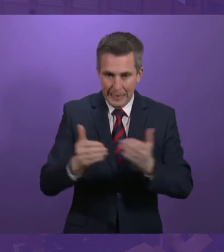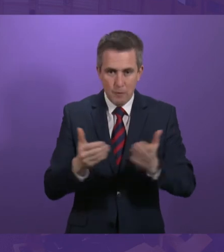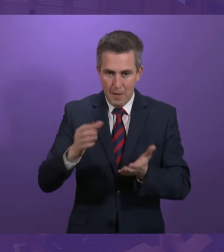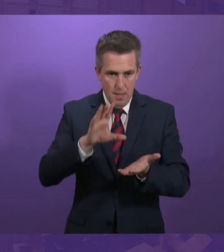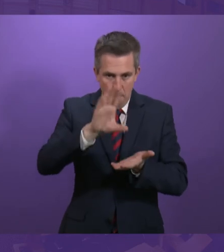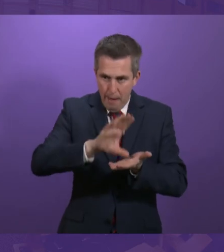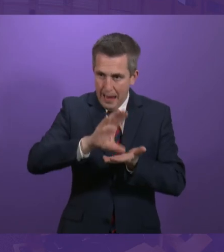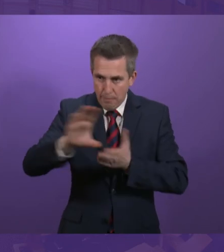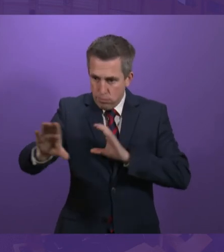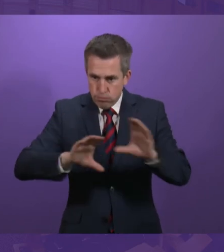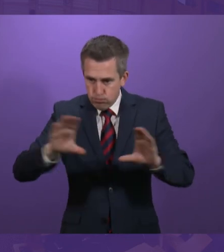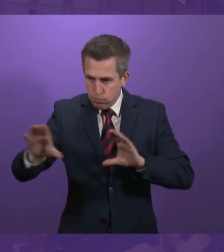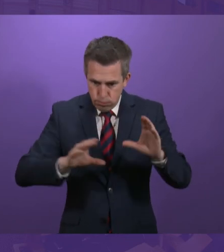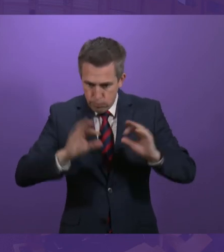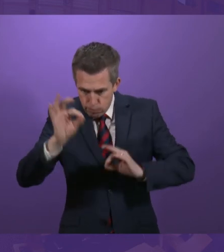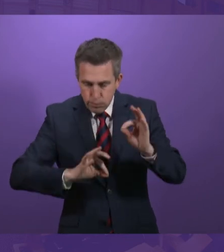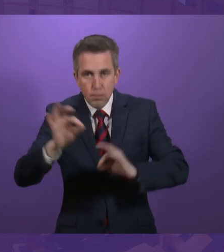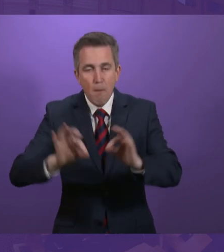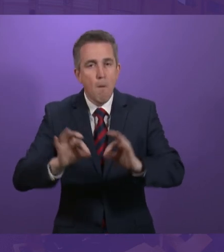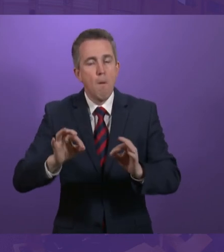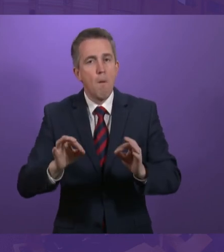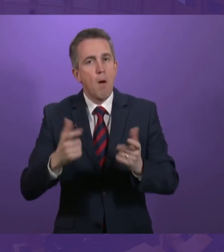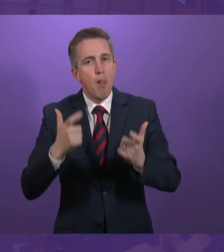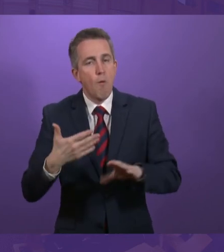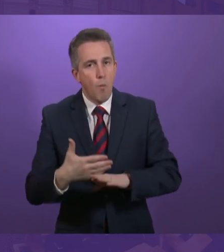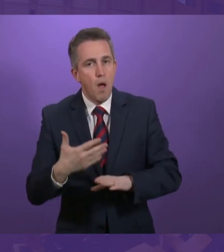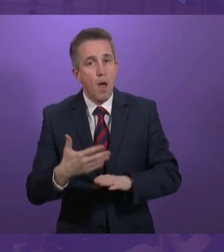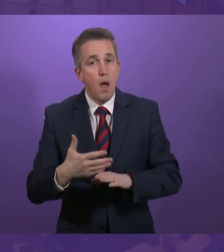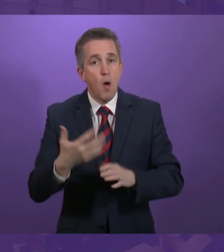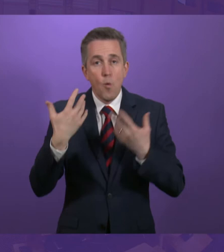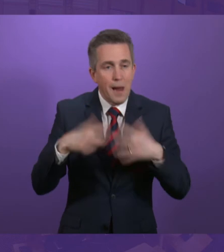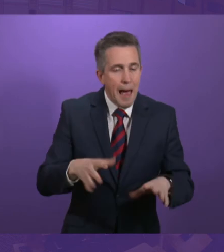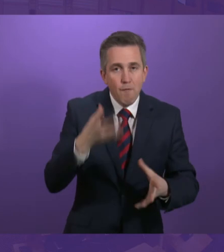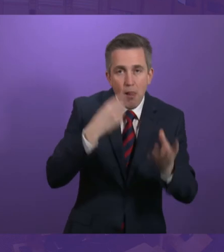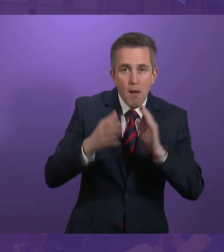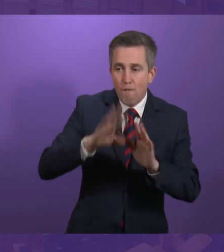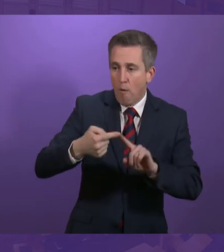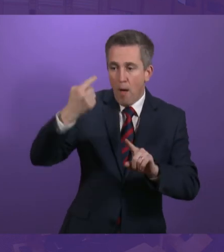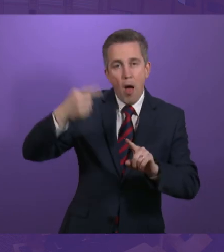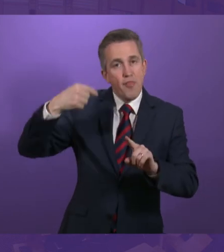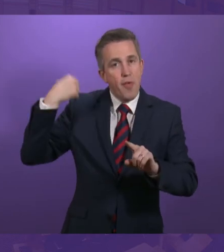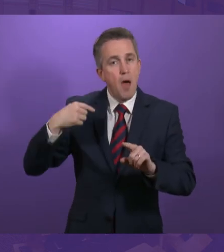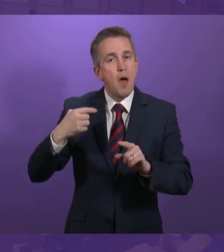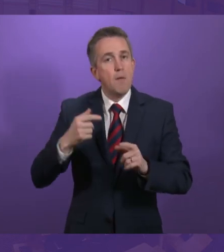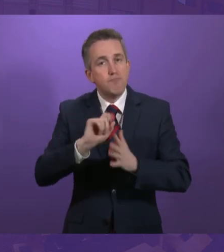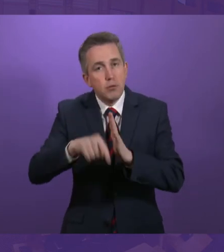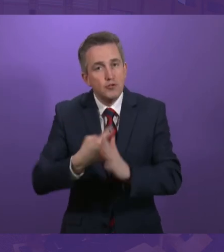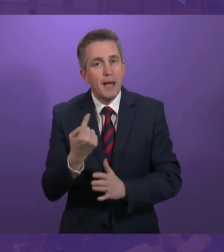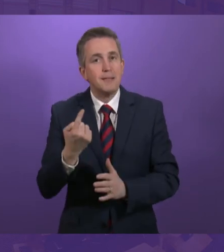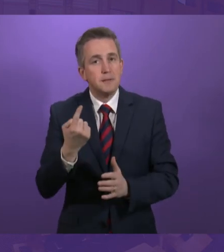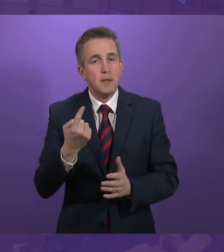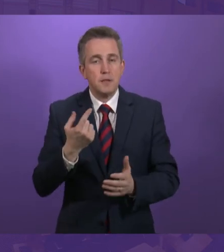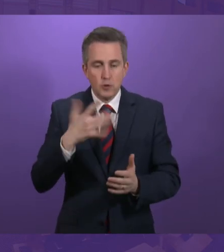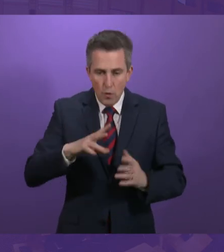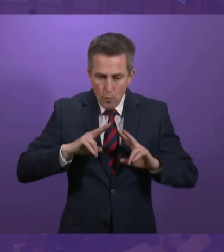task. And we have learnt from other major initiatives in recent times with our focus on reuse before buy, before build.